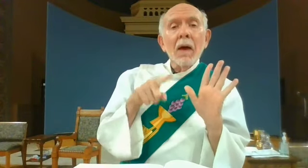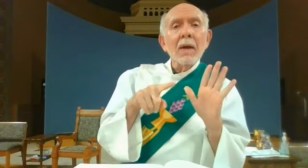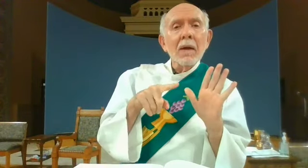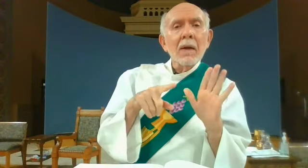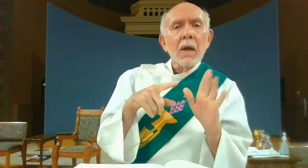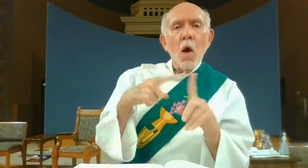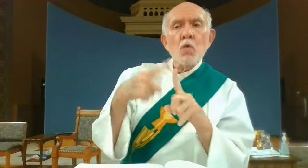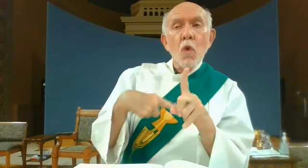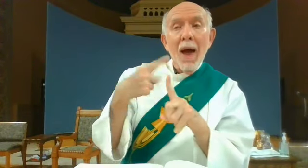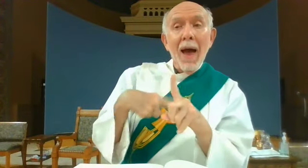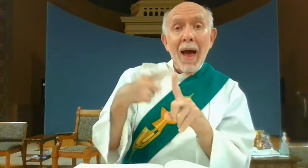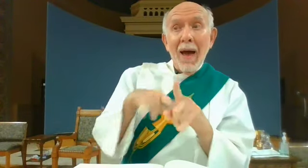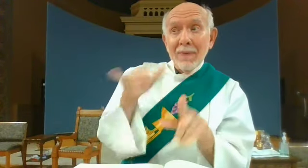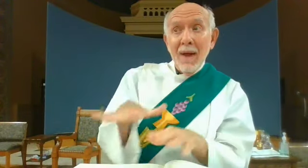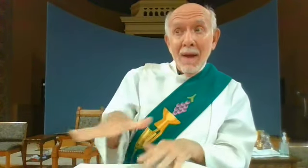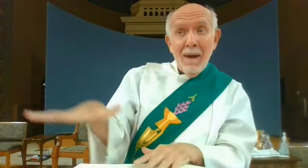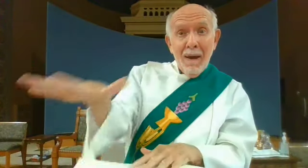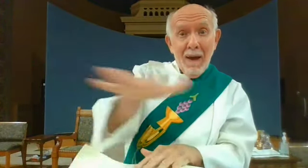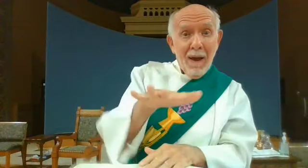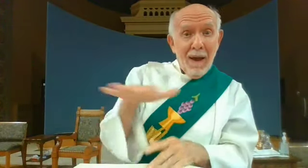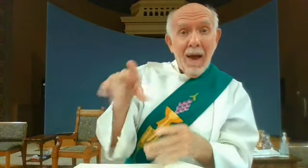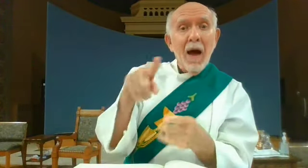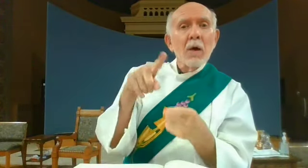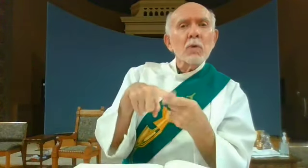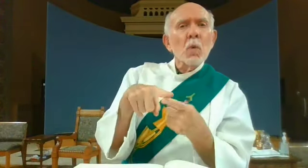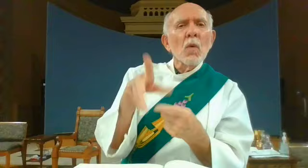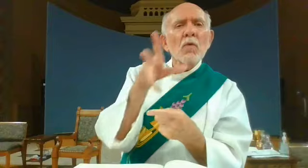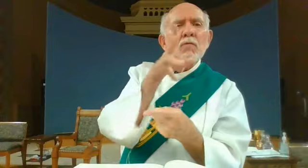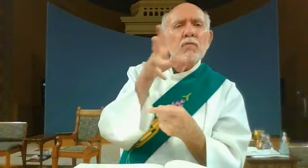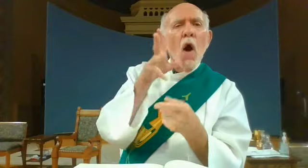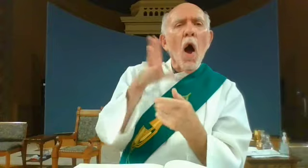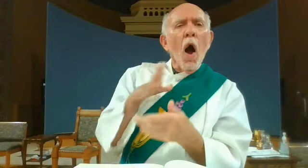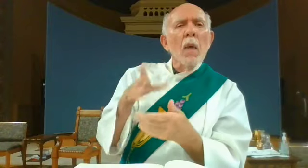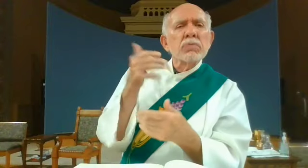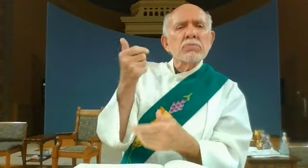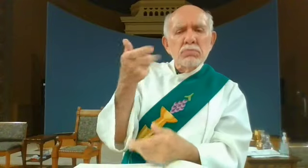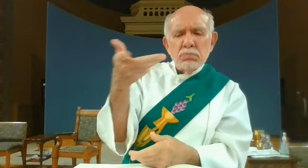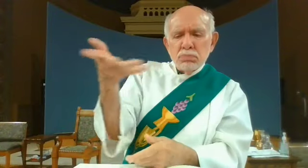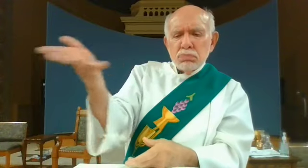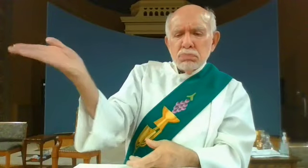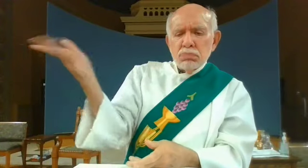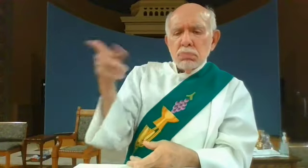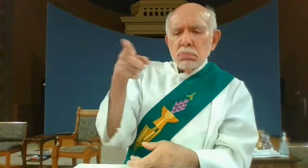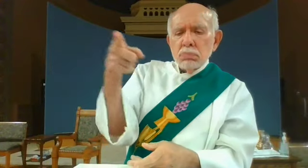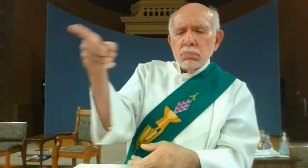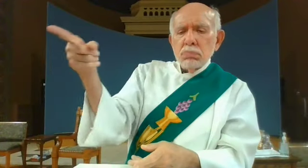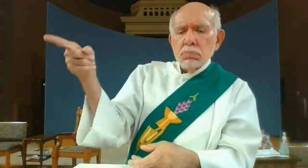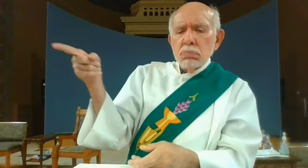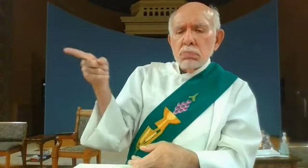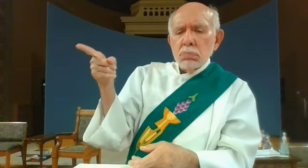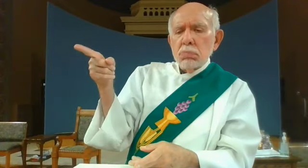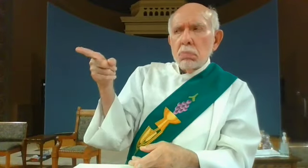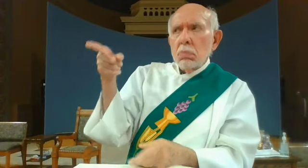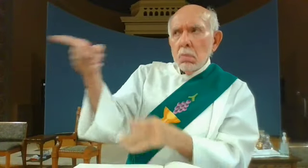then he leased it to tenants and went on the journey